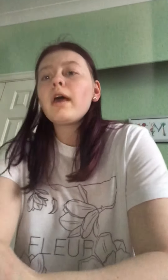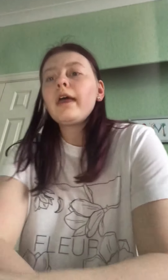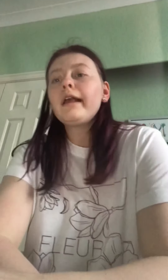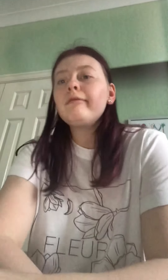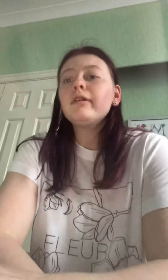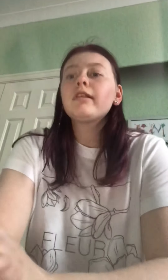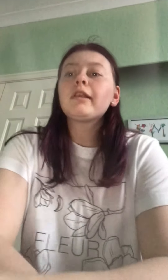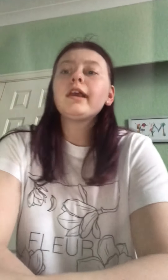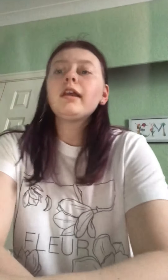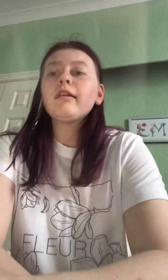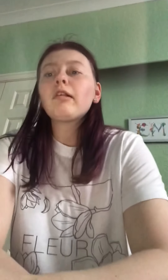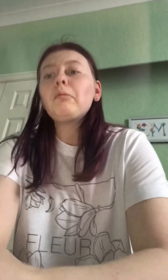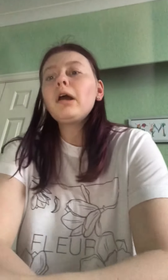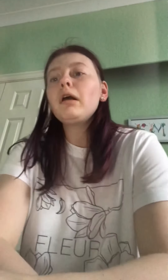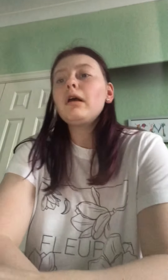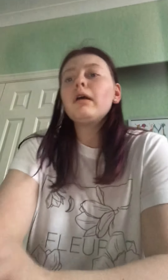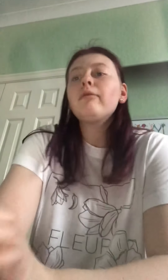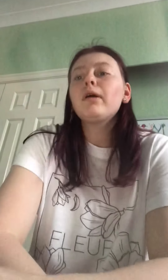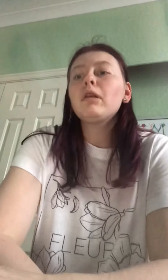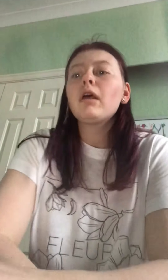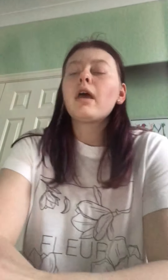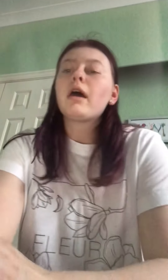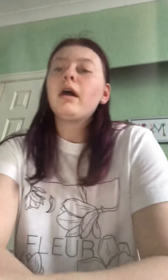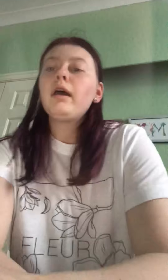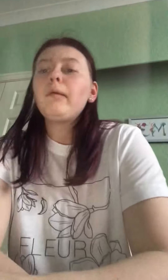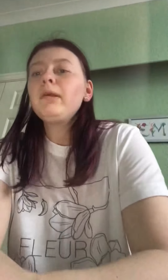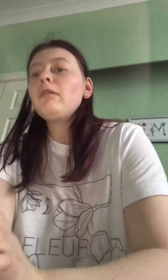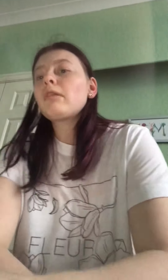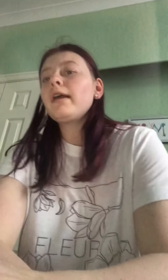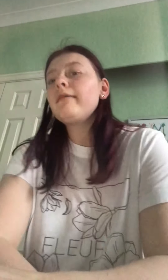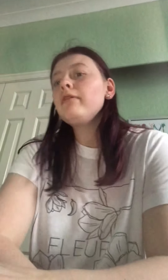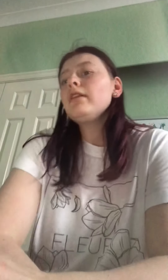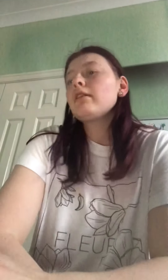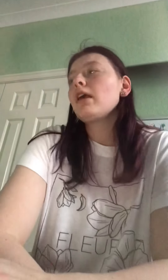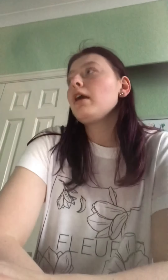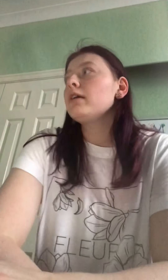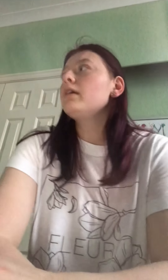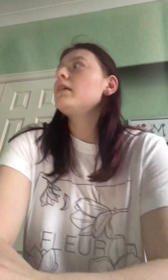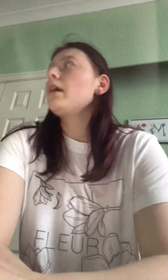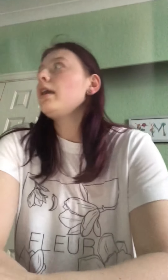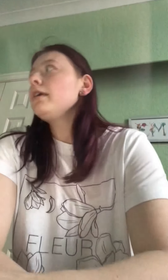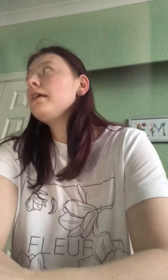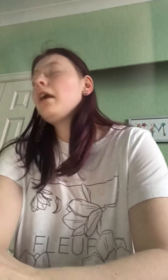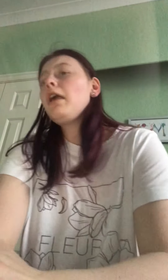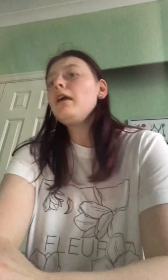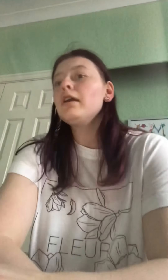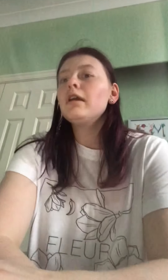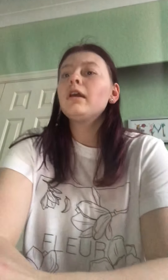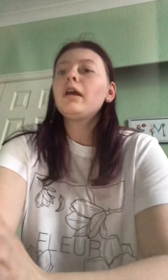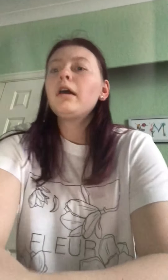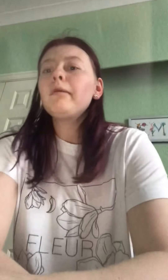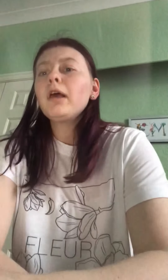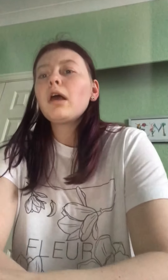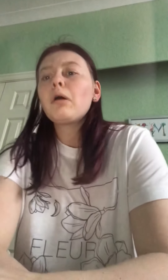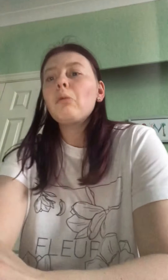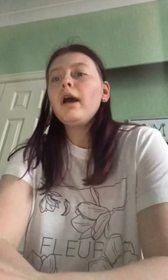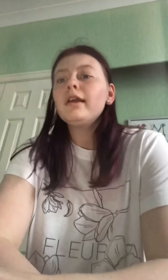everything is my fault. Happens every time, why